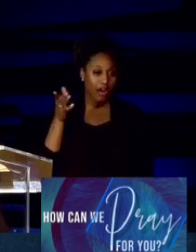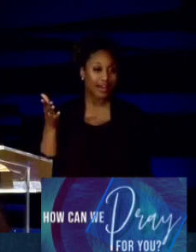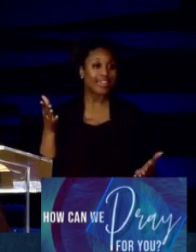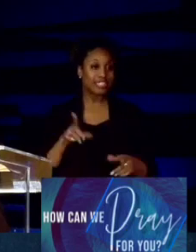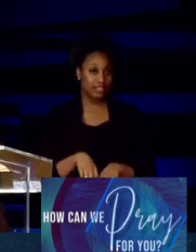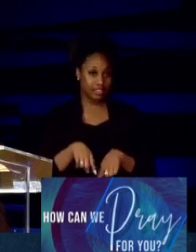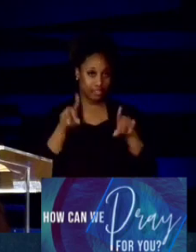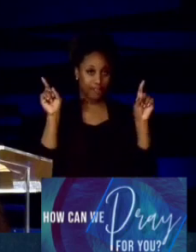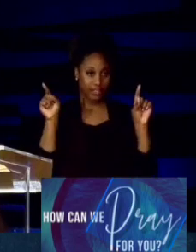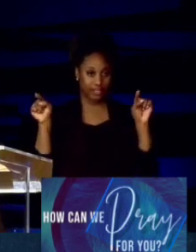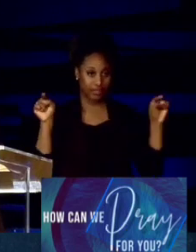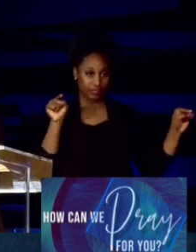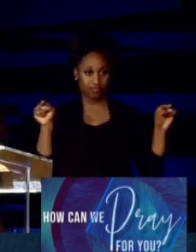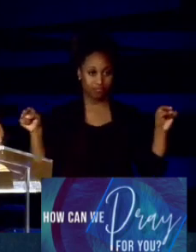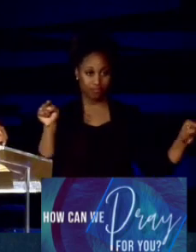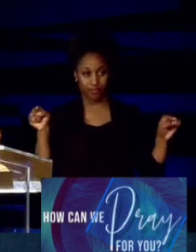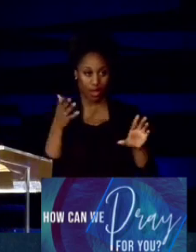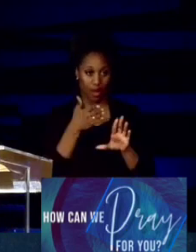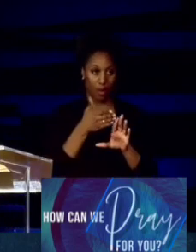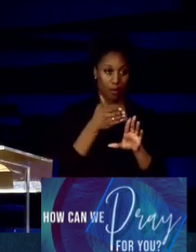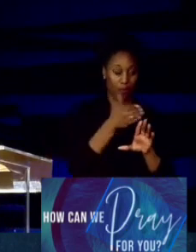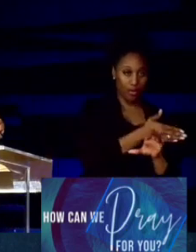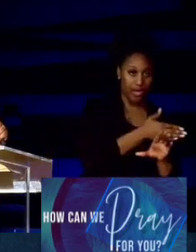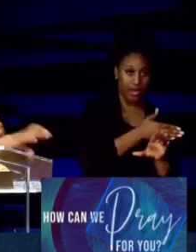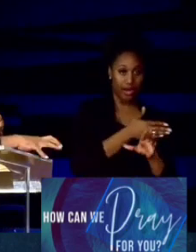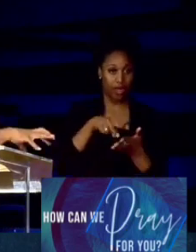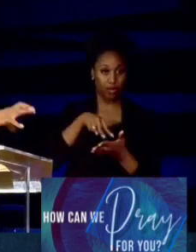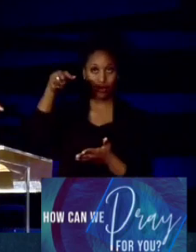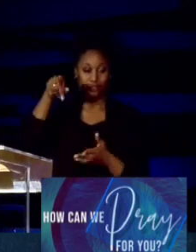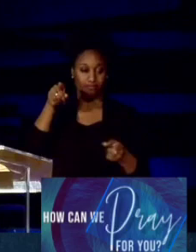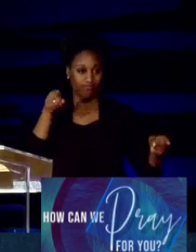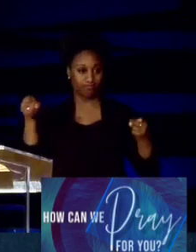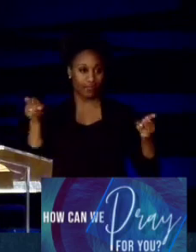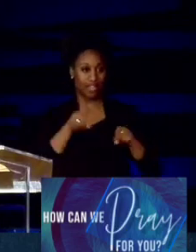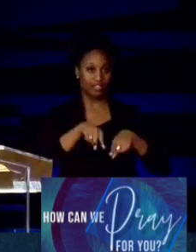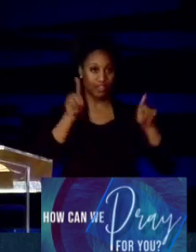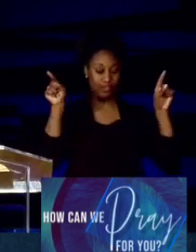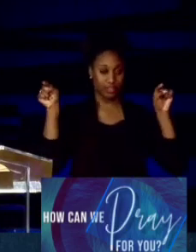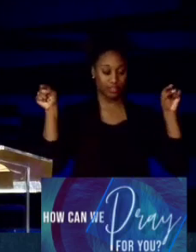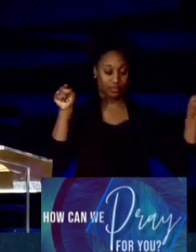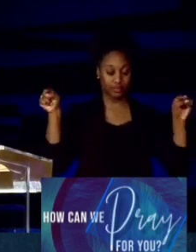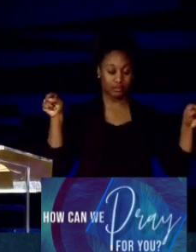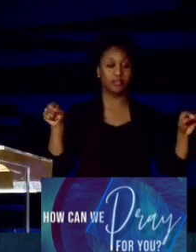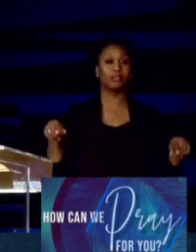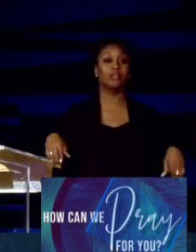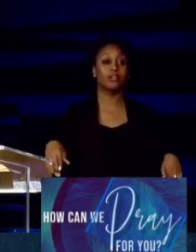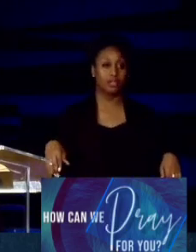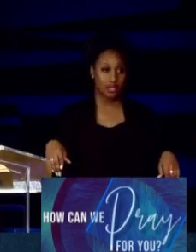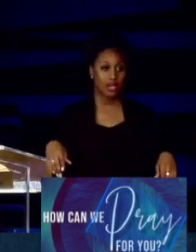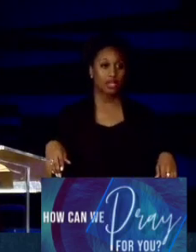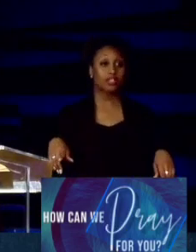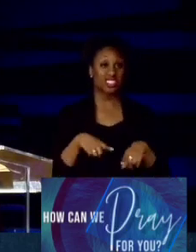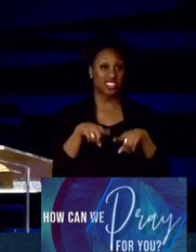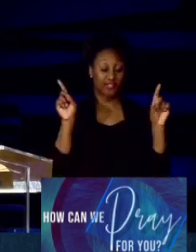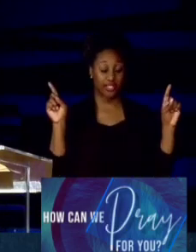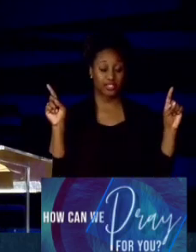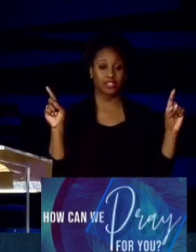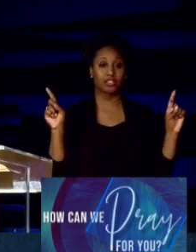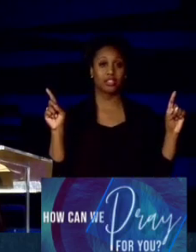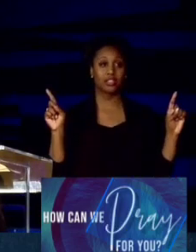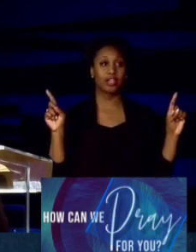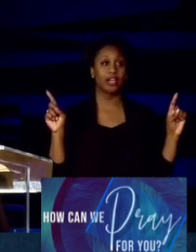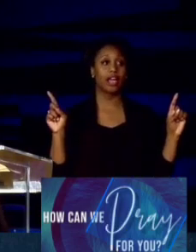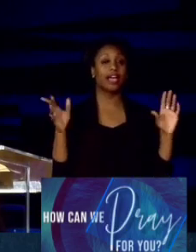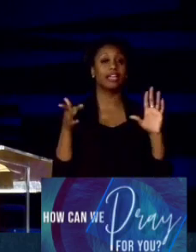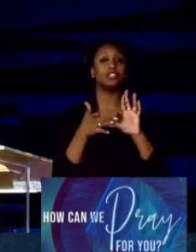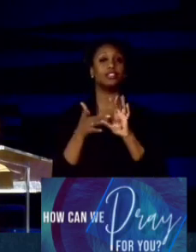difference. Can I teach my way through here? Can I teach you before I preach you? There is a difference in a